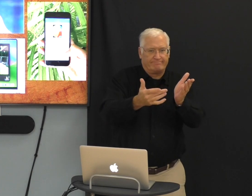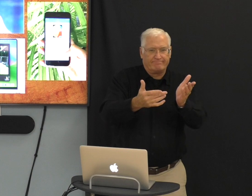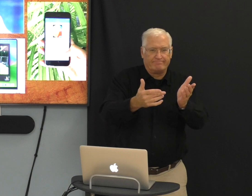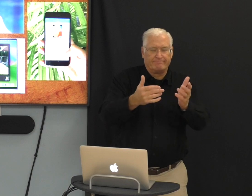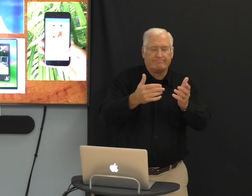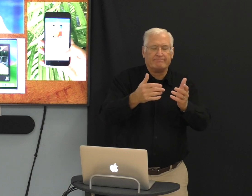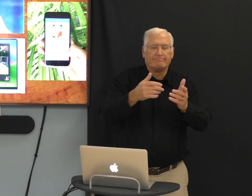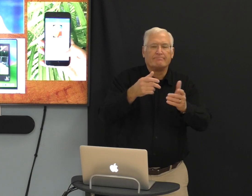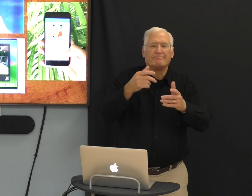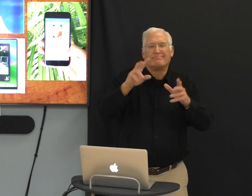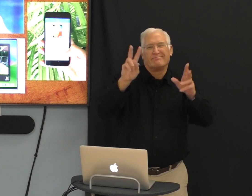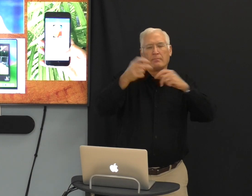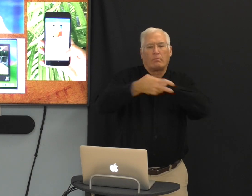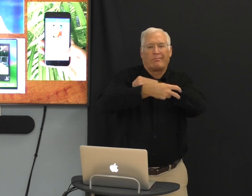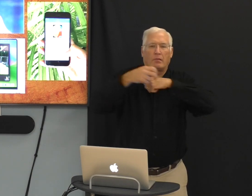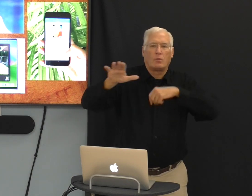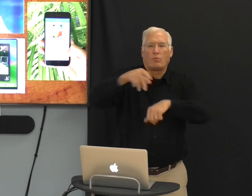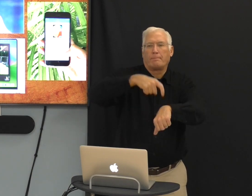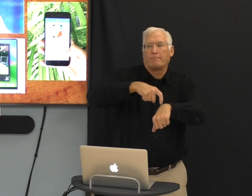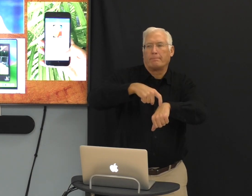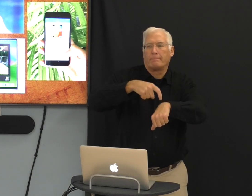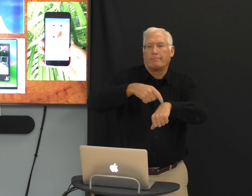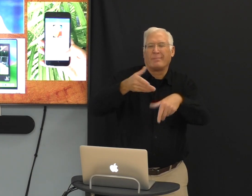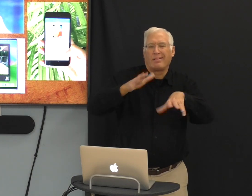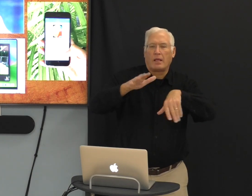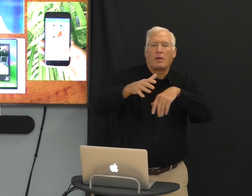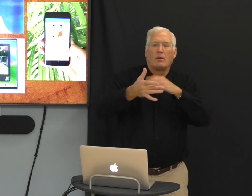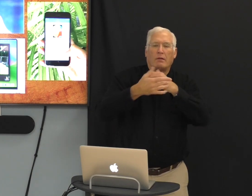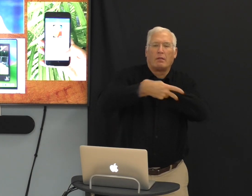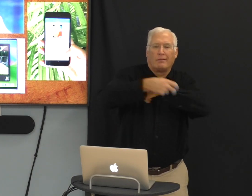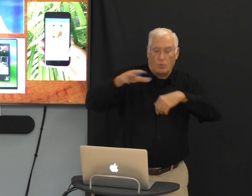Because technology has stolen our time.